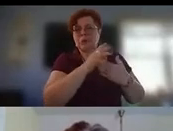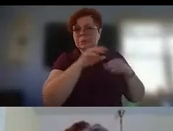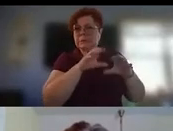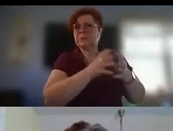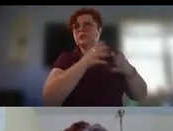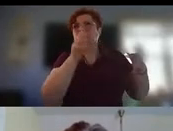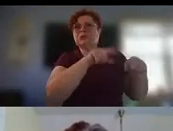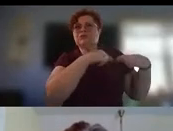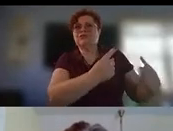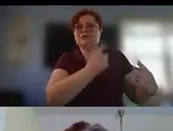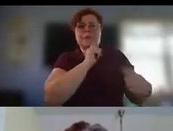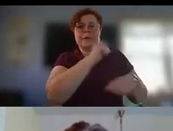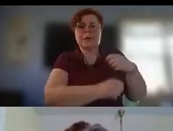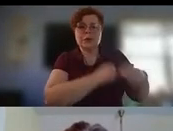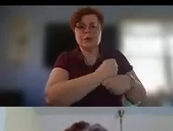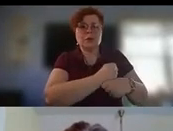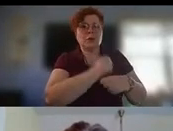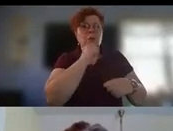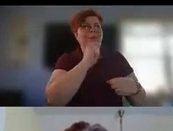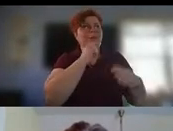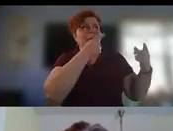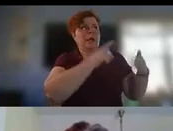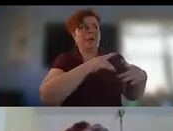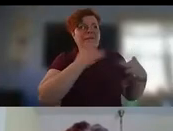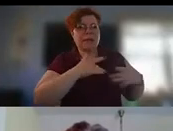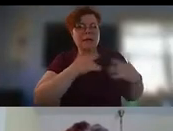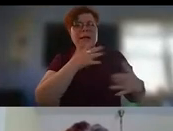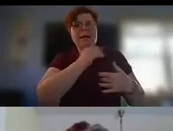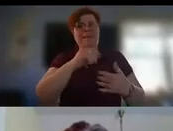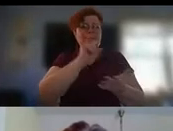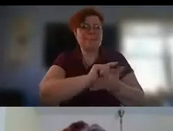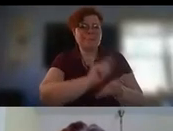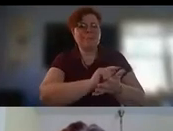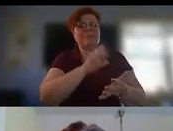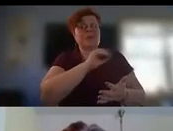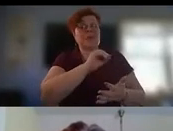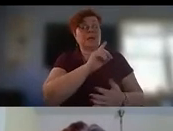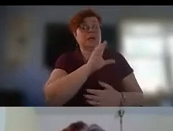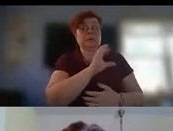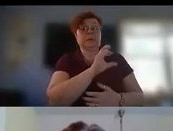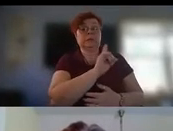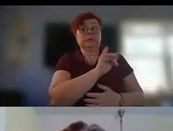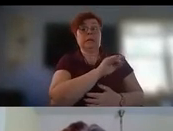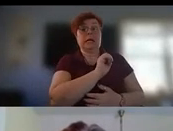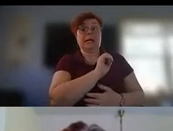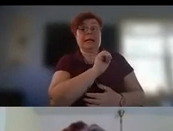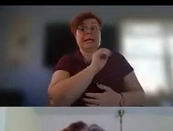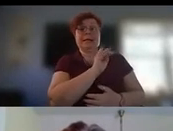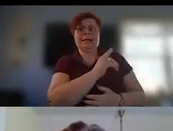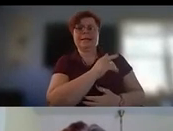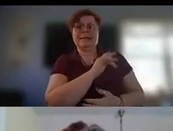events and publications uh in the in the chairs of that uh diana lee veilly who will be uh co-hosting